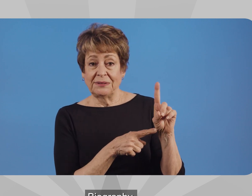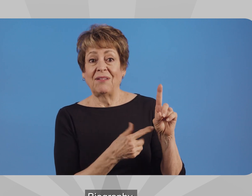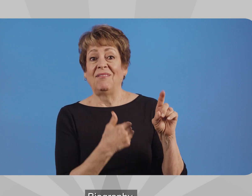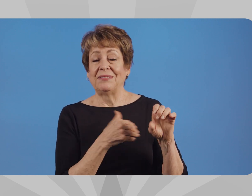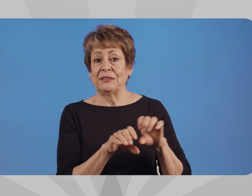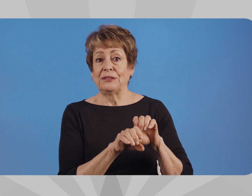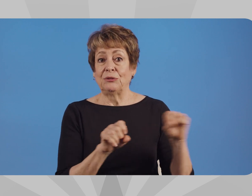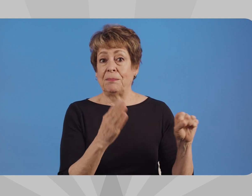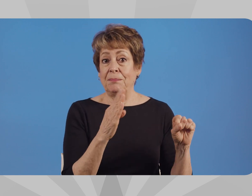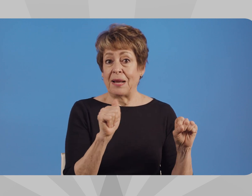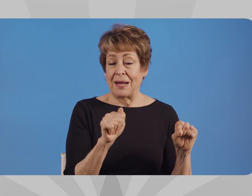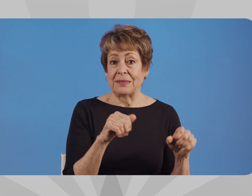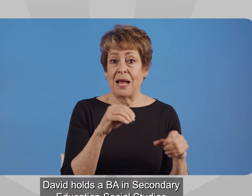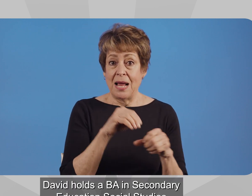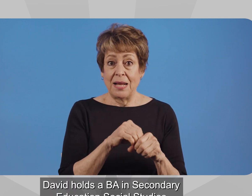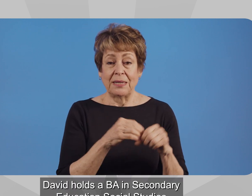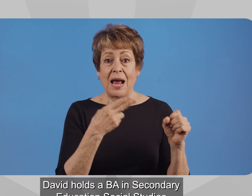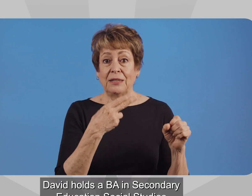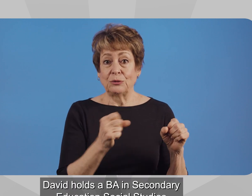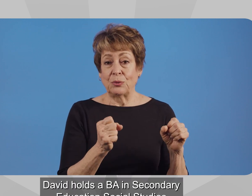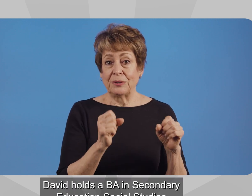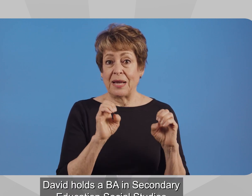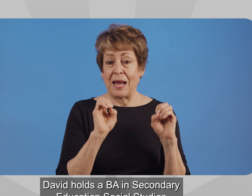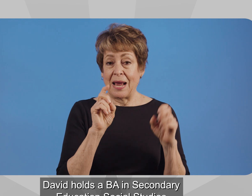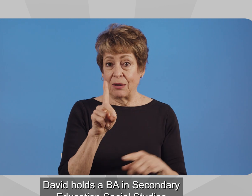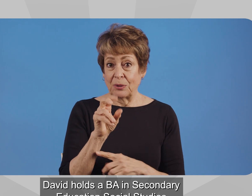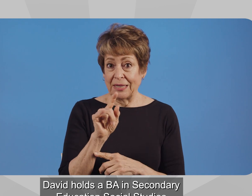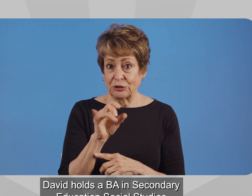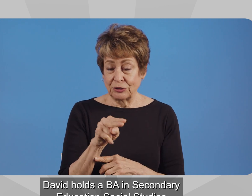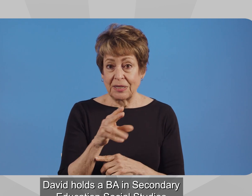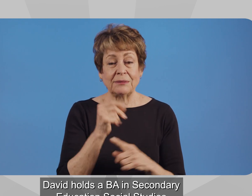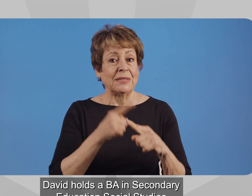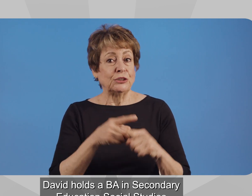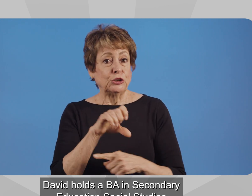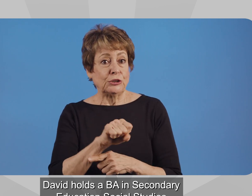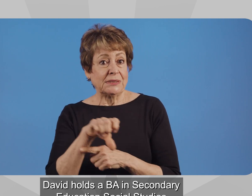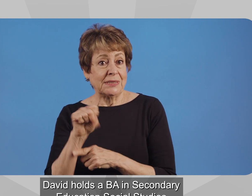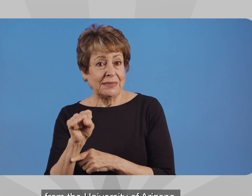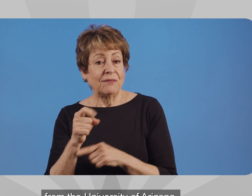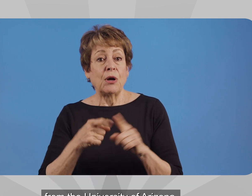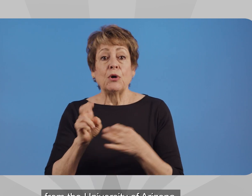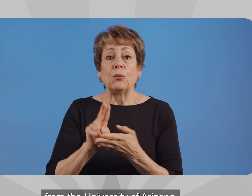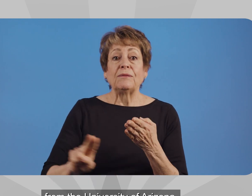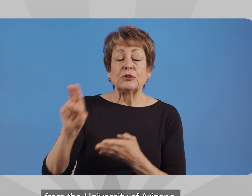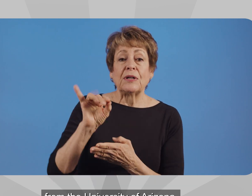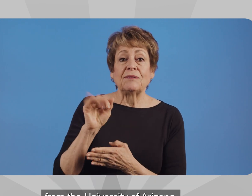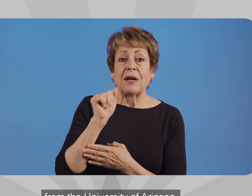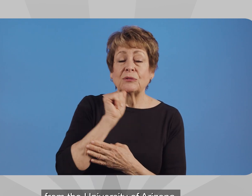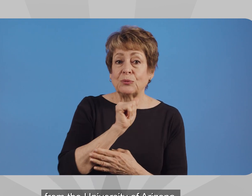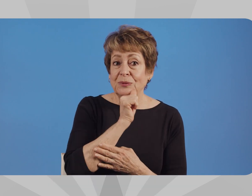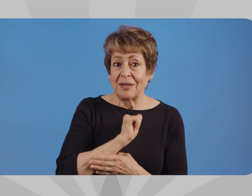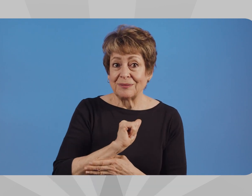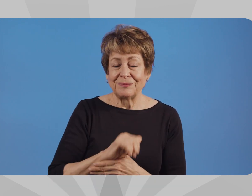Biography David holds a B.A. in Secondary Education, Social Studies, from the University of